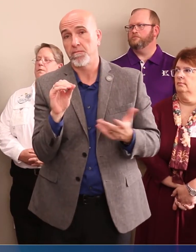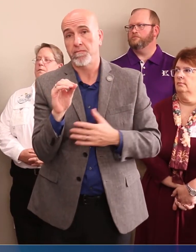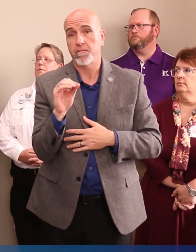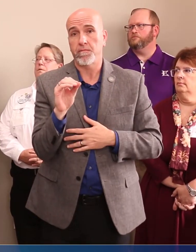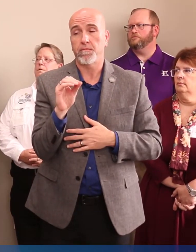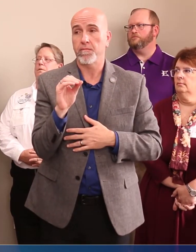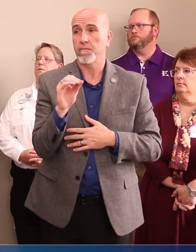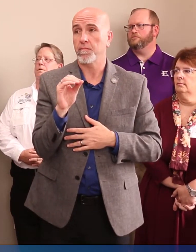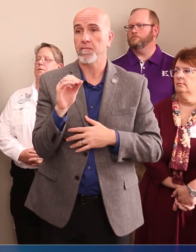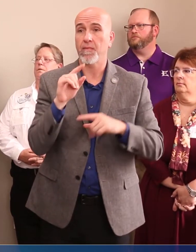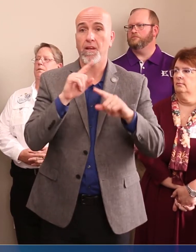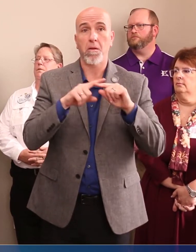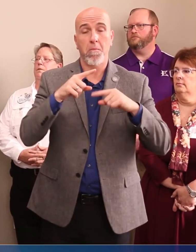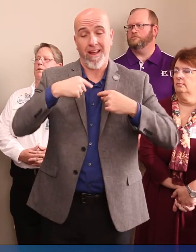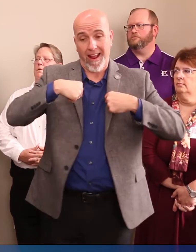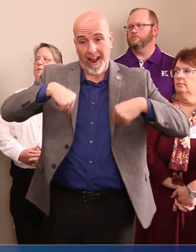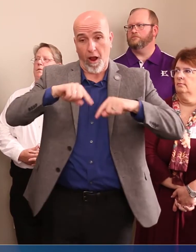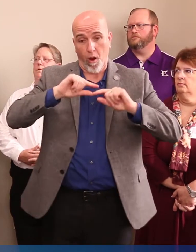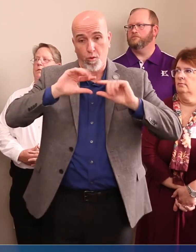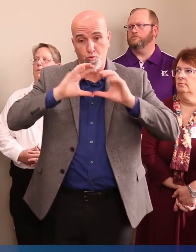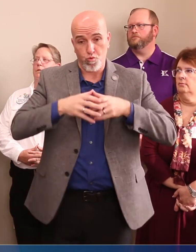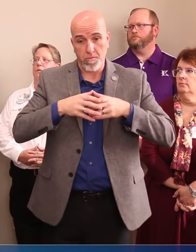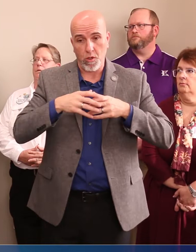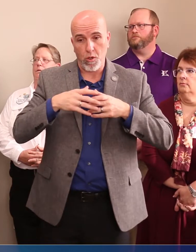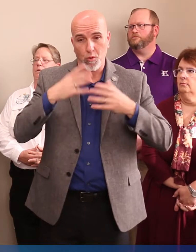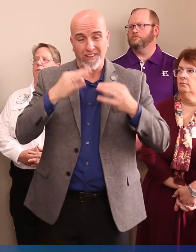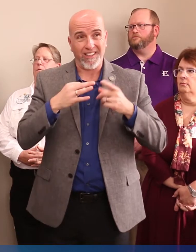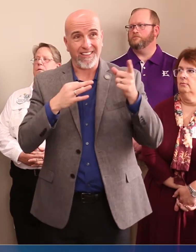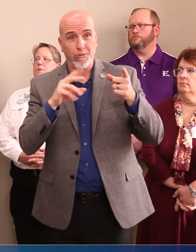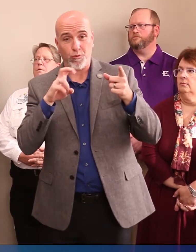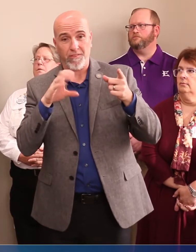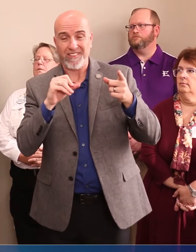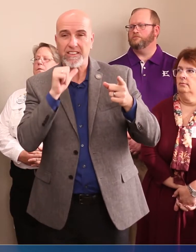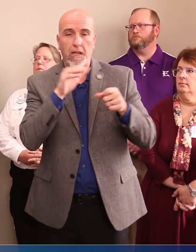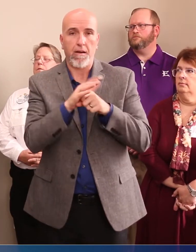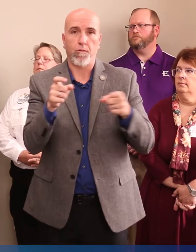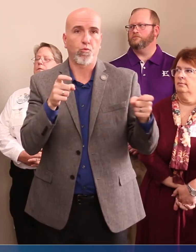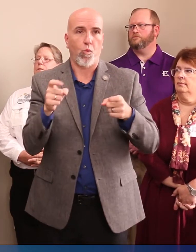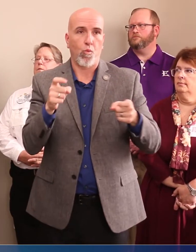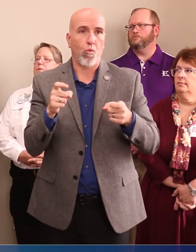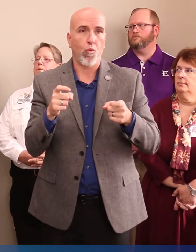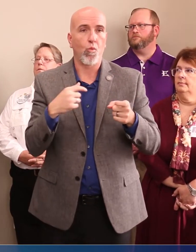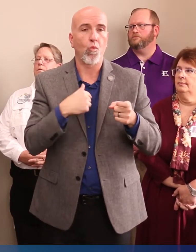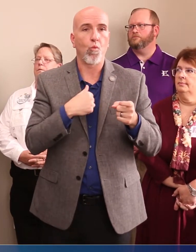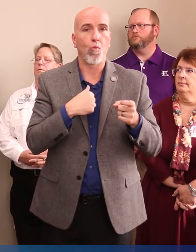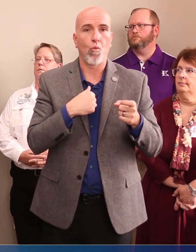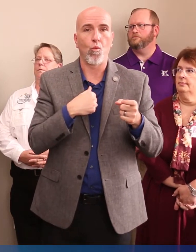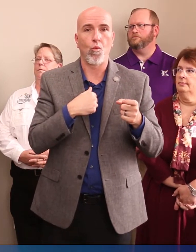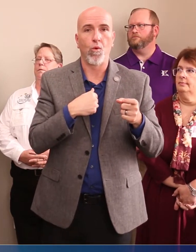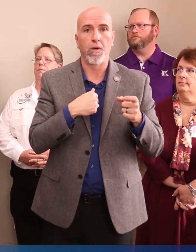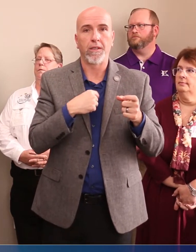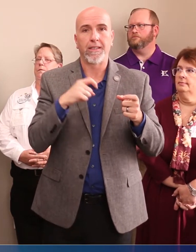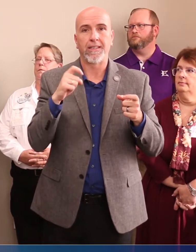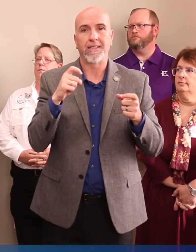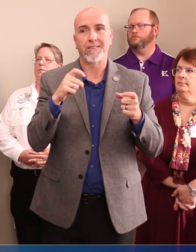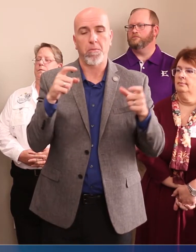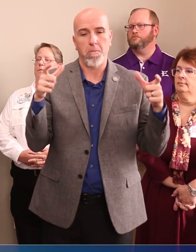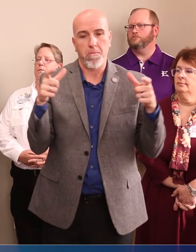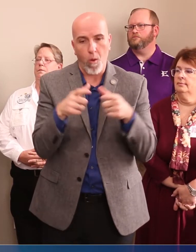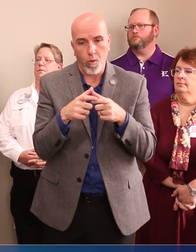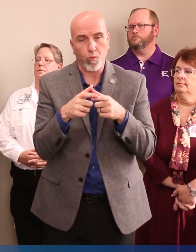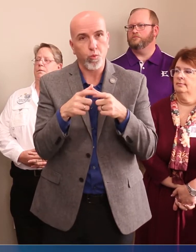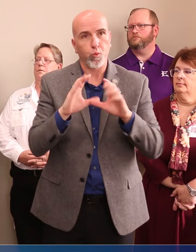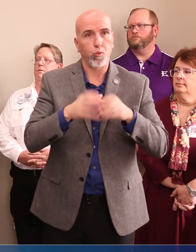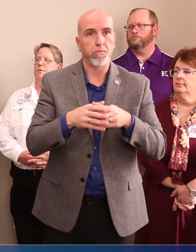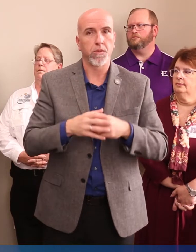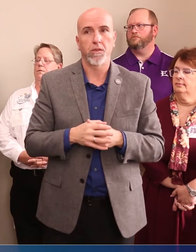But the consensus of our group was that that's not enough control, that that we need a smaller group